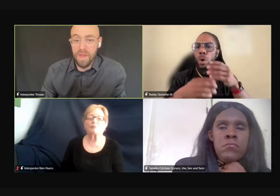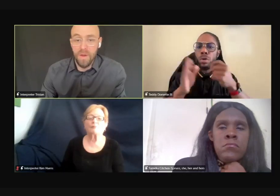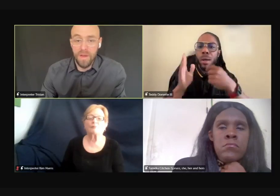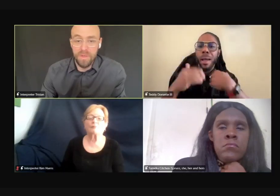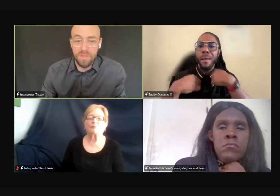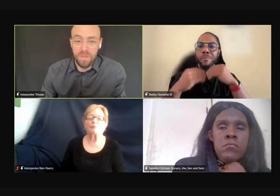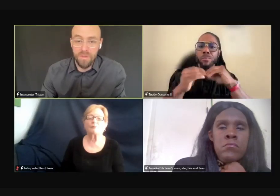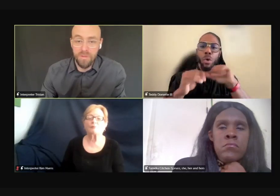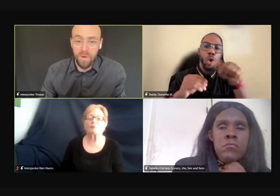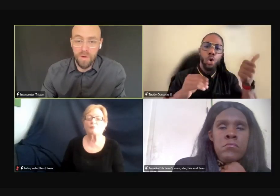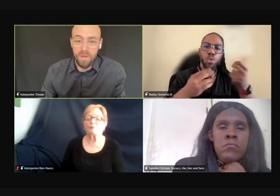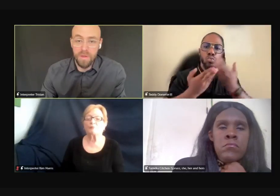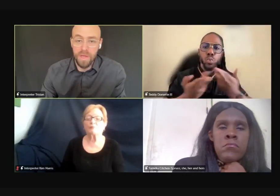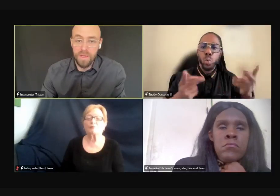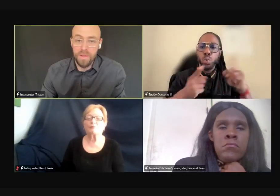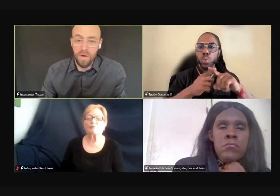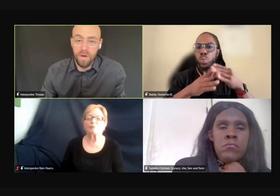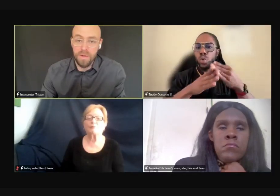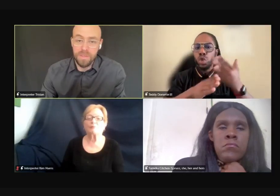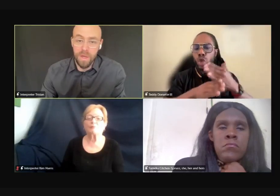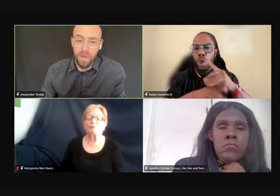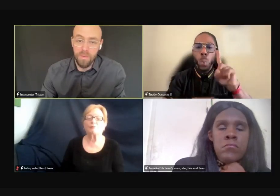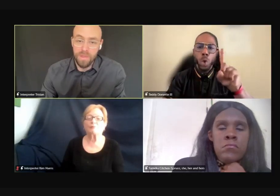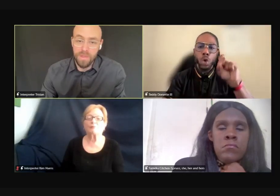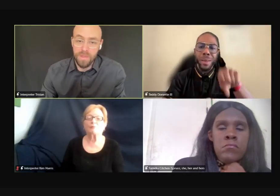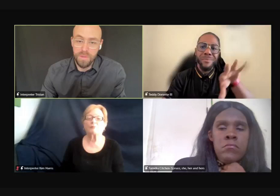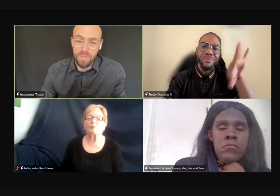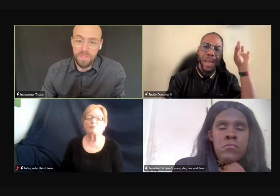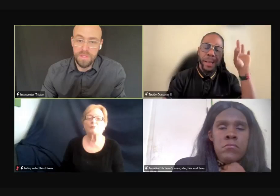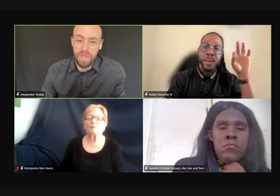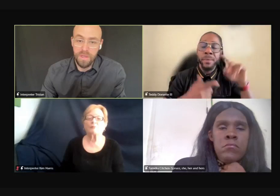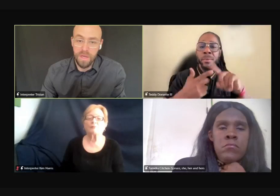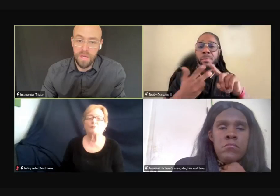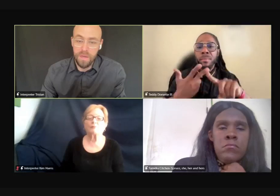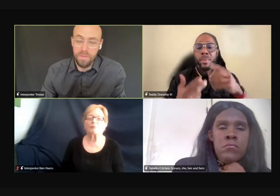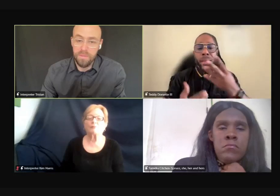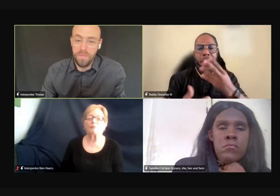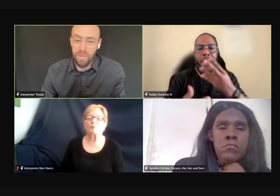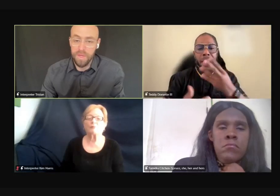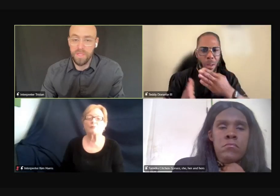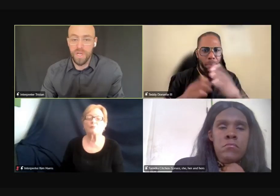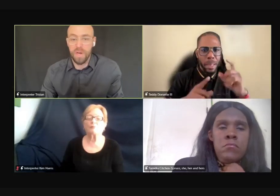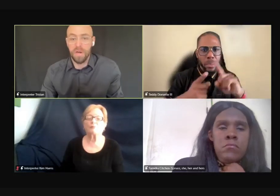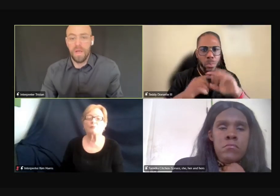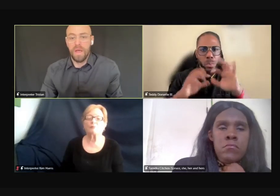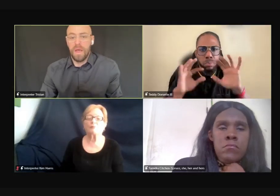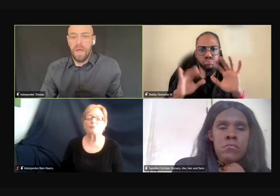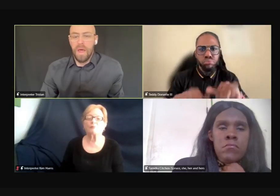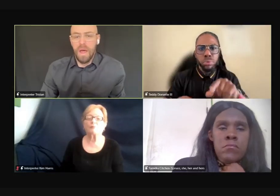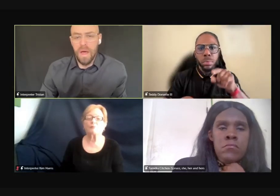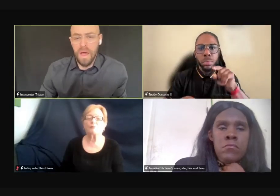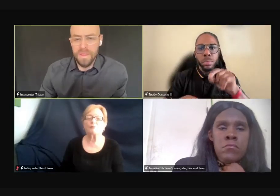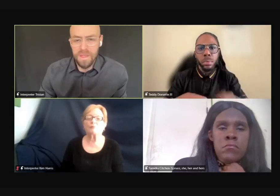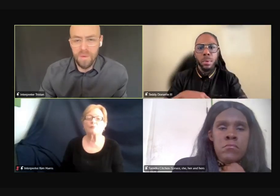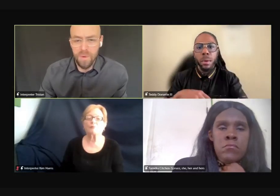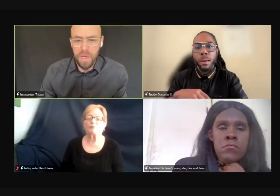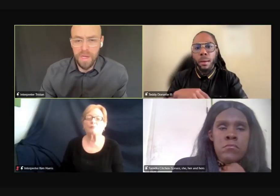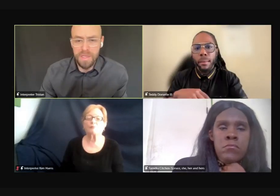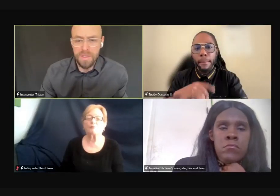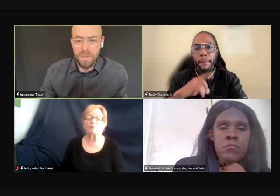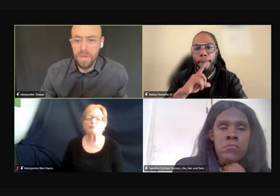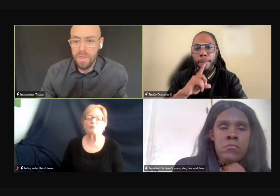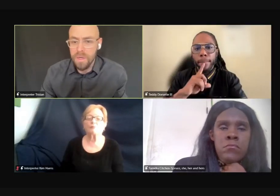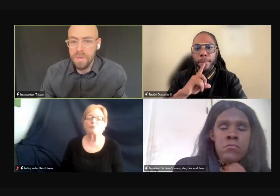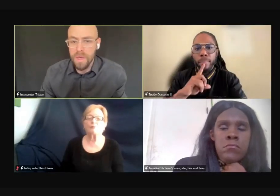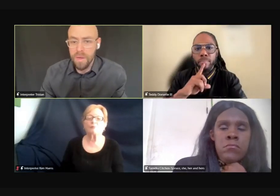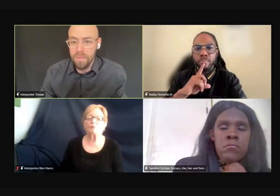If they don't have what you're looking for, then there are some other resources that, um, that we can share. I think that we're